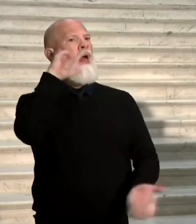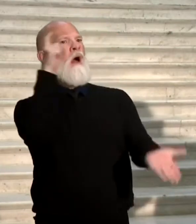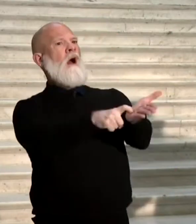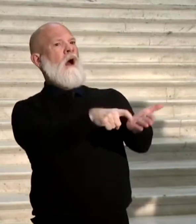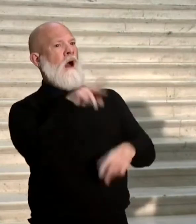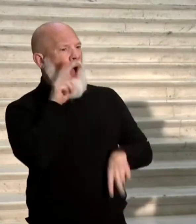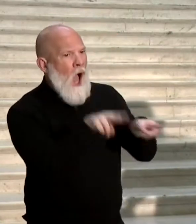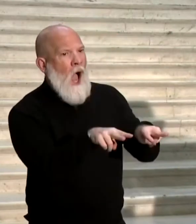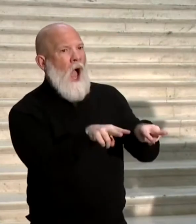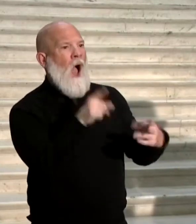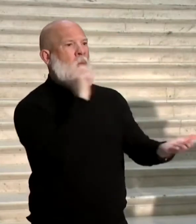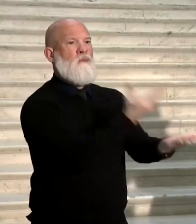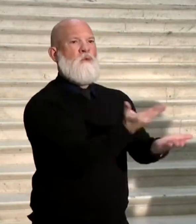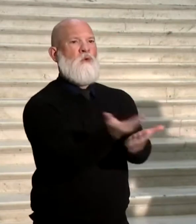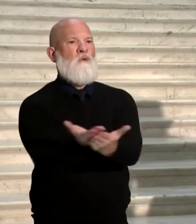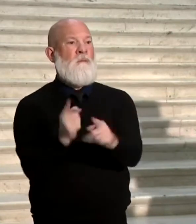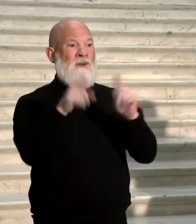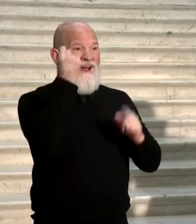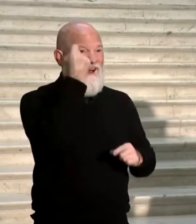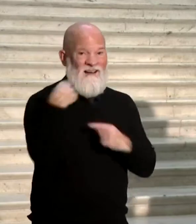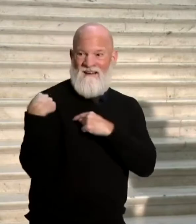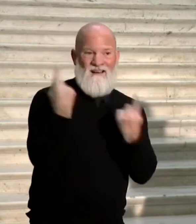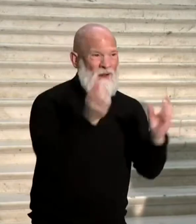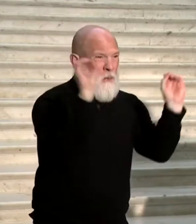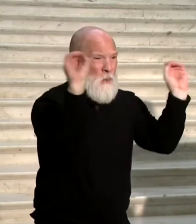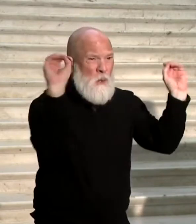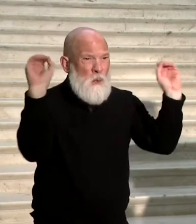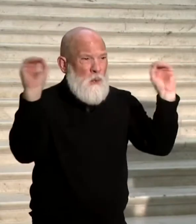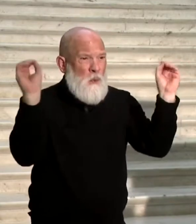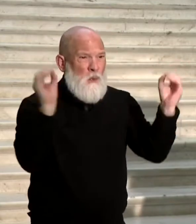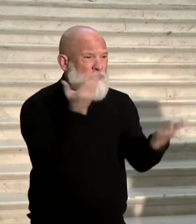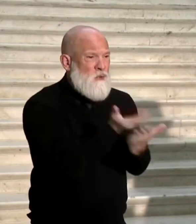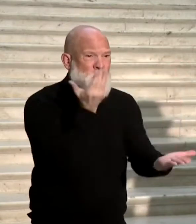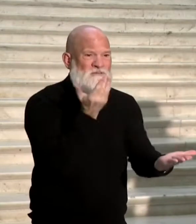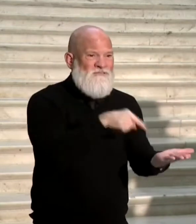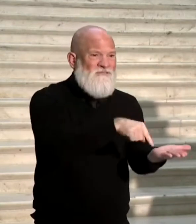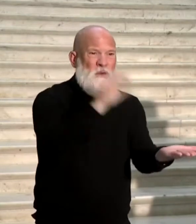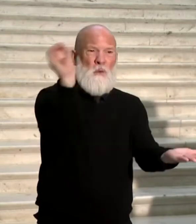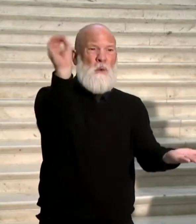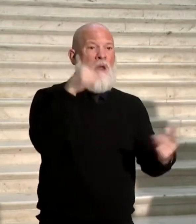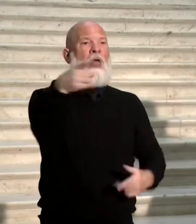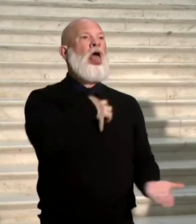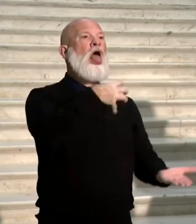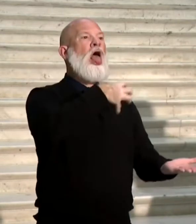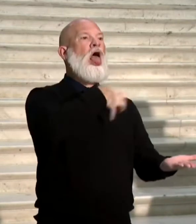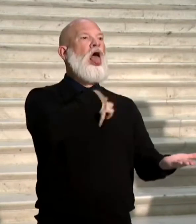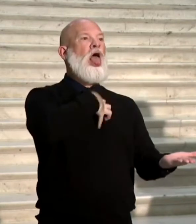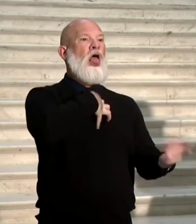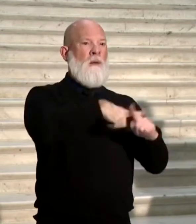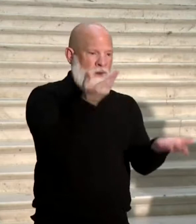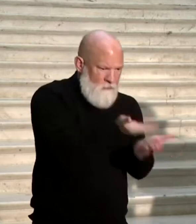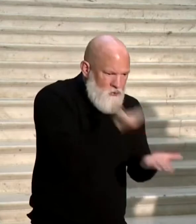It's essentially if they did this, which we have no proof of, we have claim after claim after claim with zero proof. Zero.